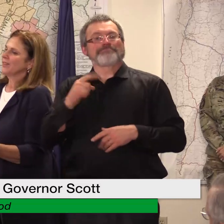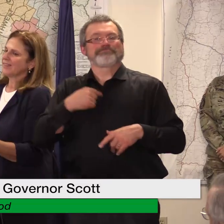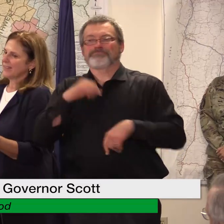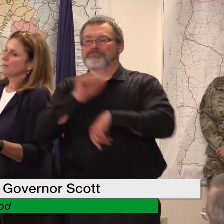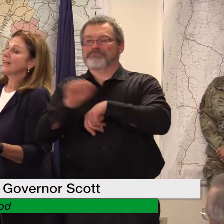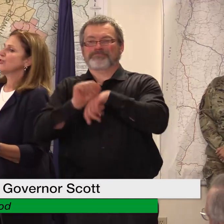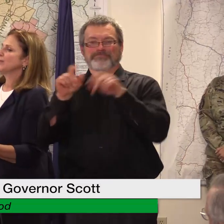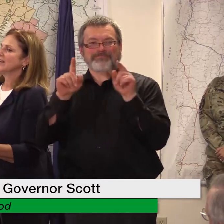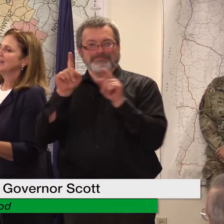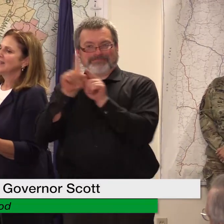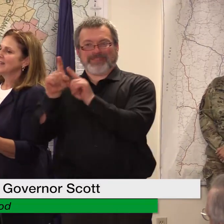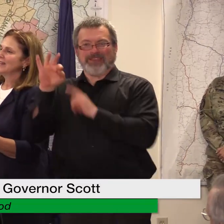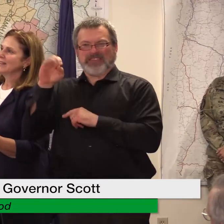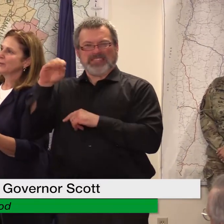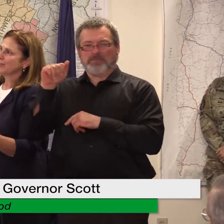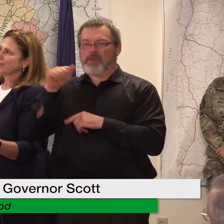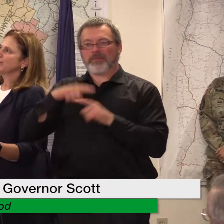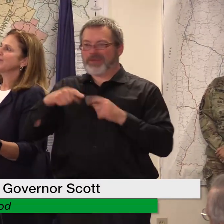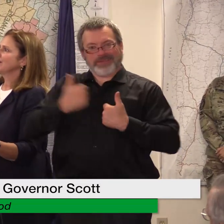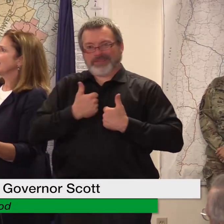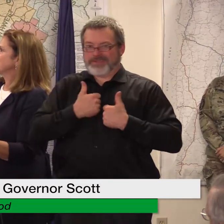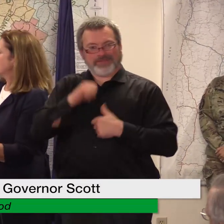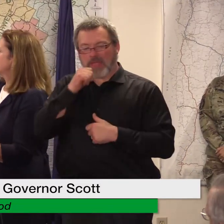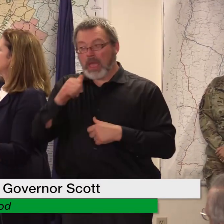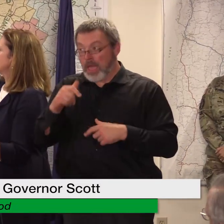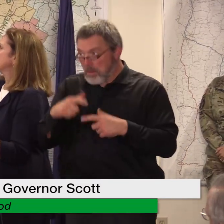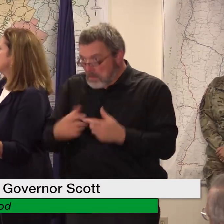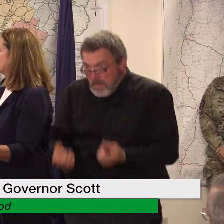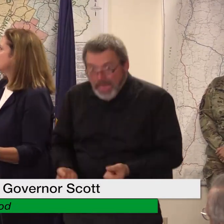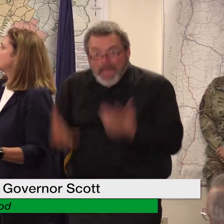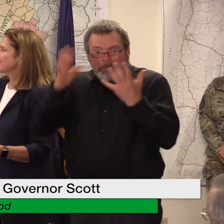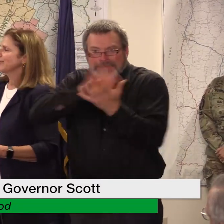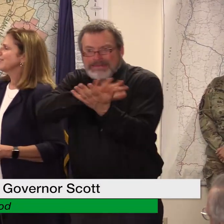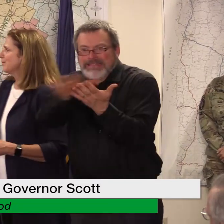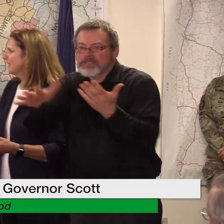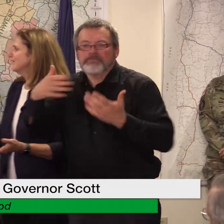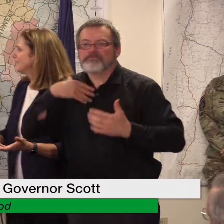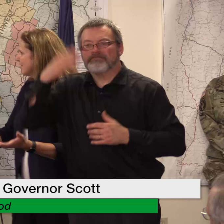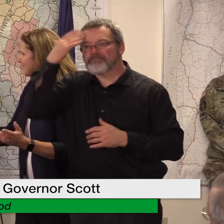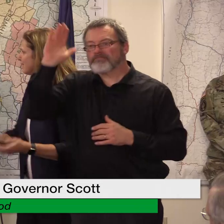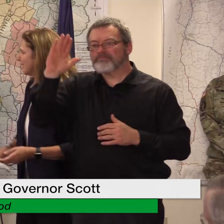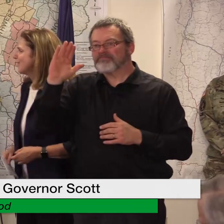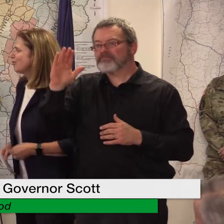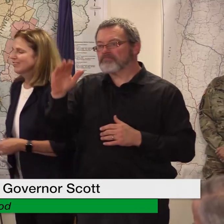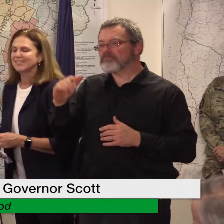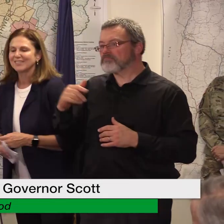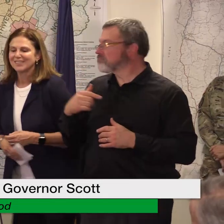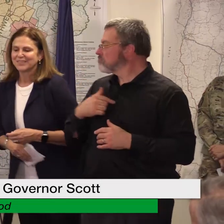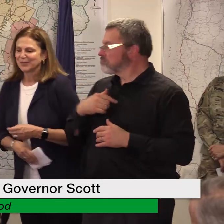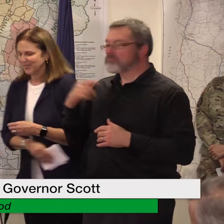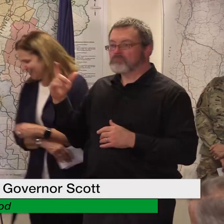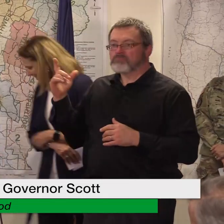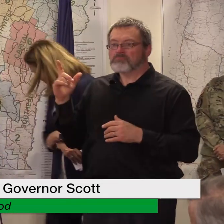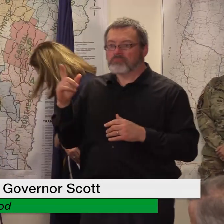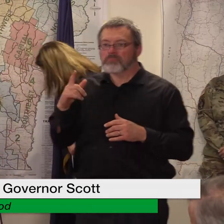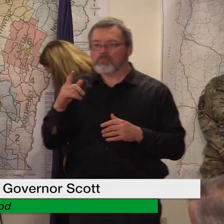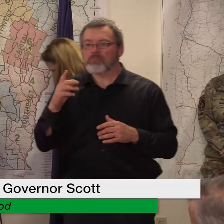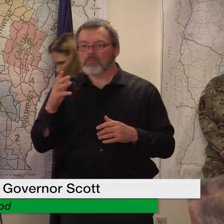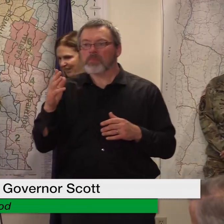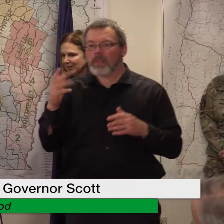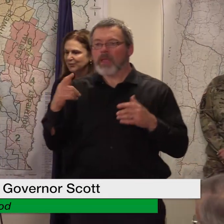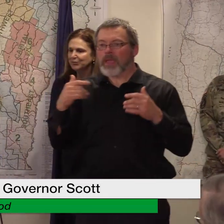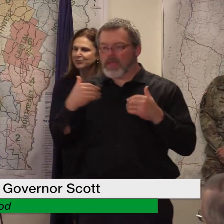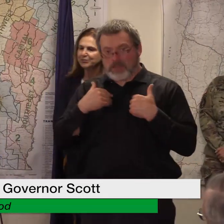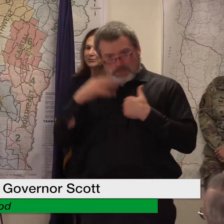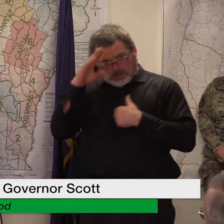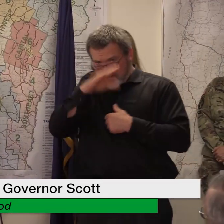data points on how much but it was soon thereafter that you started making announcements about identification absolutely and uh